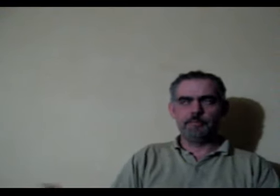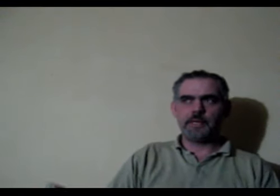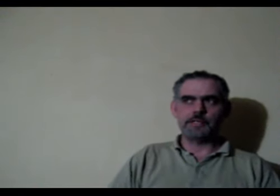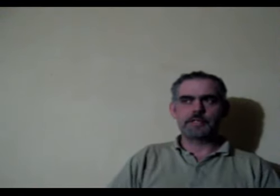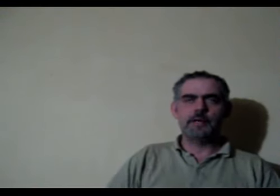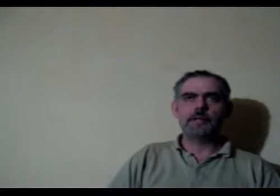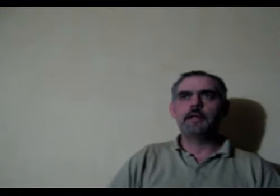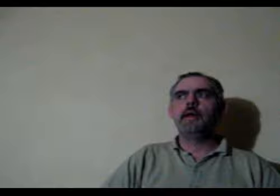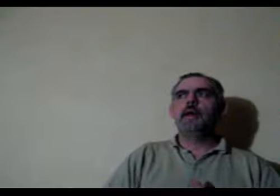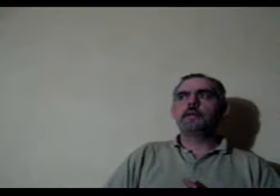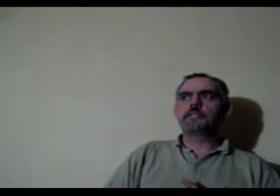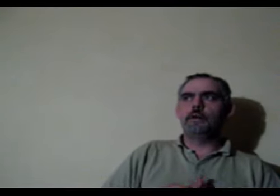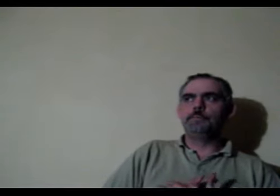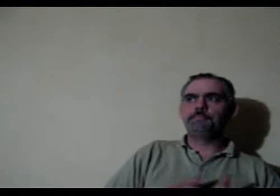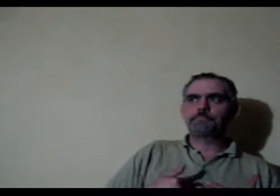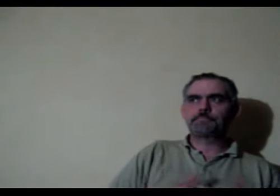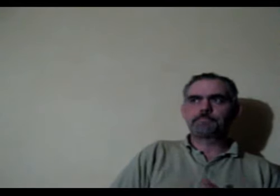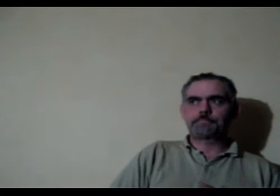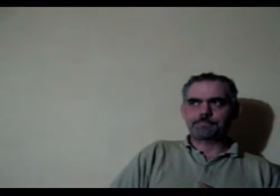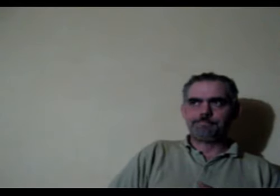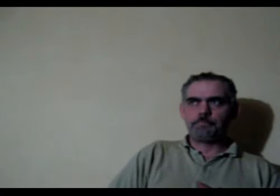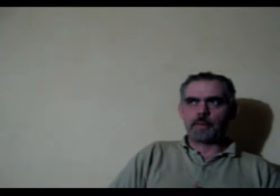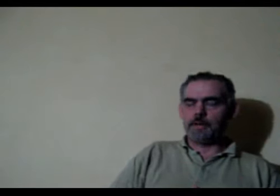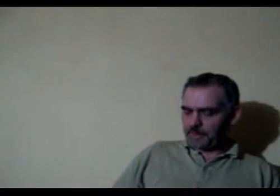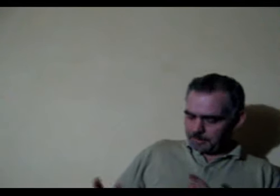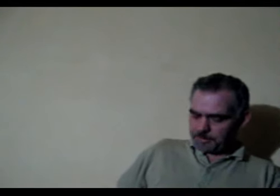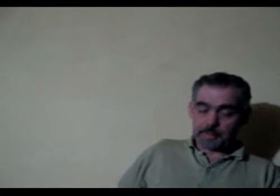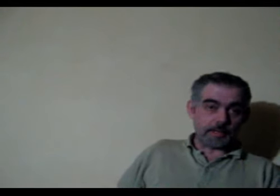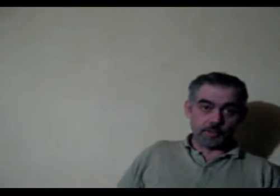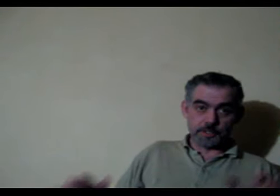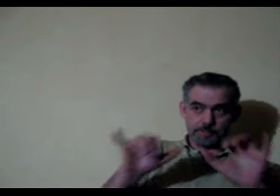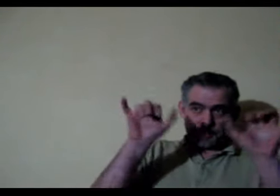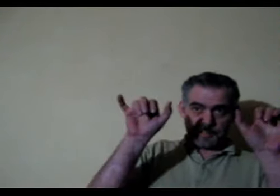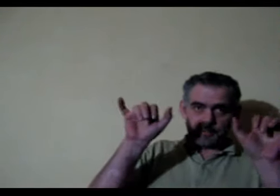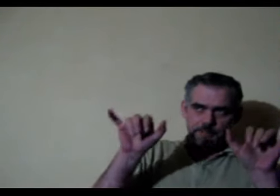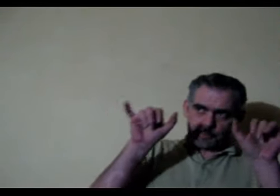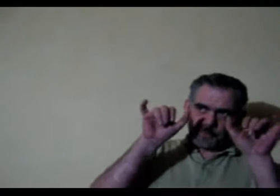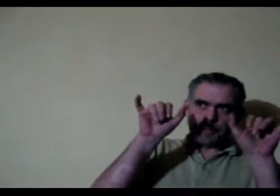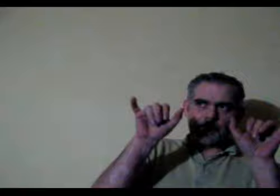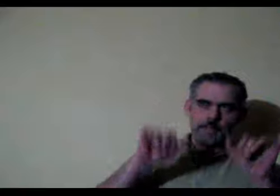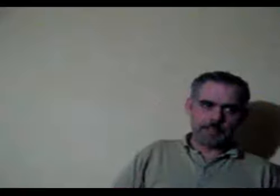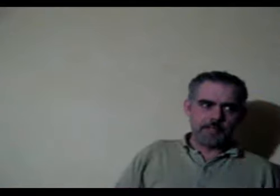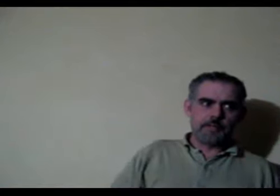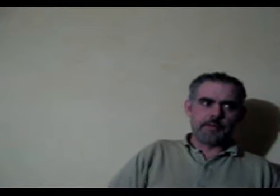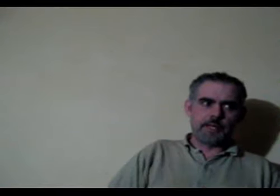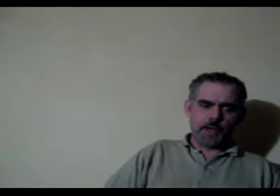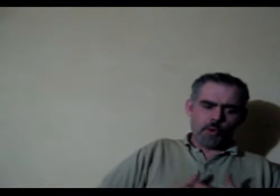uh... paces ok so i think that article does put it together and if you think about it ok